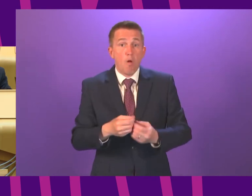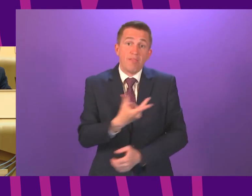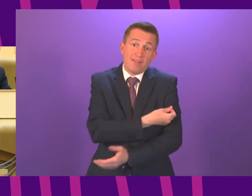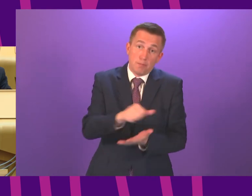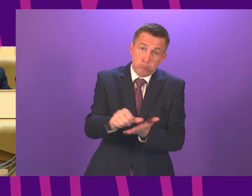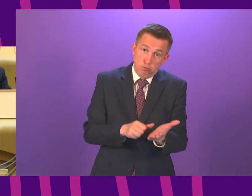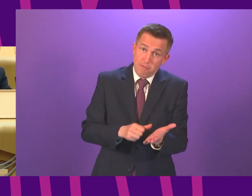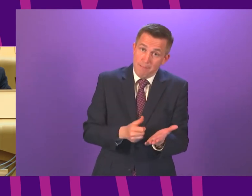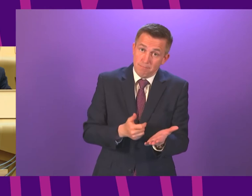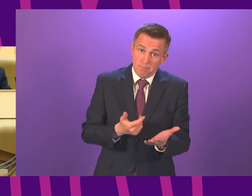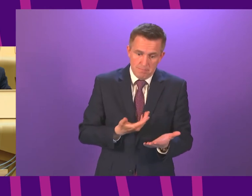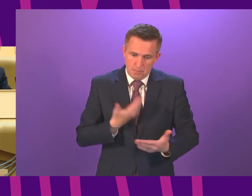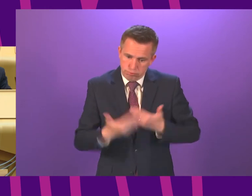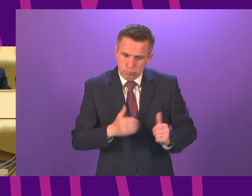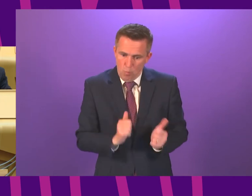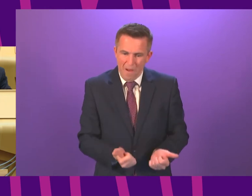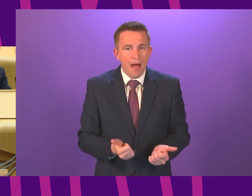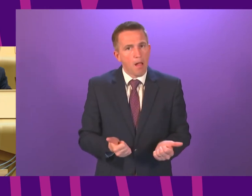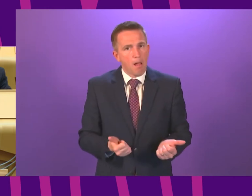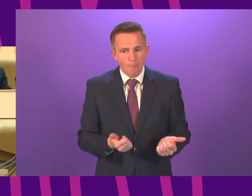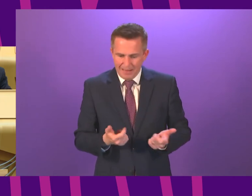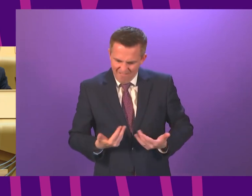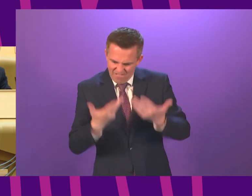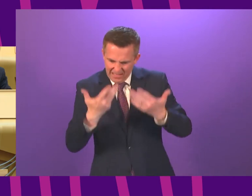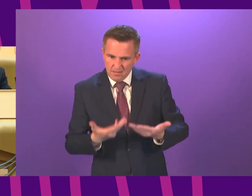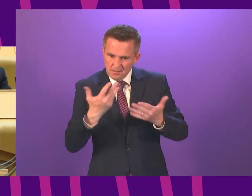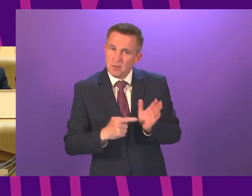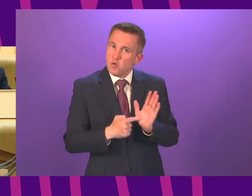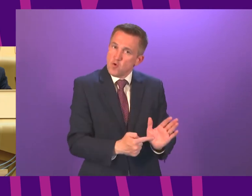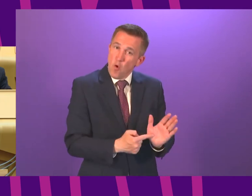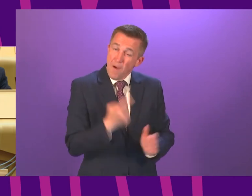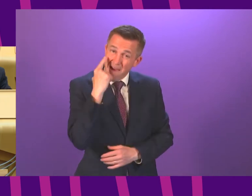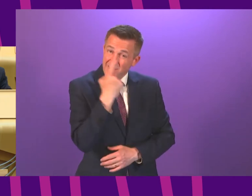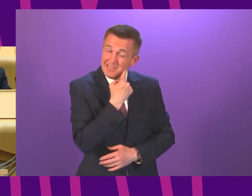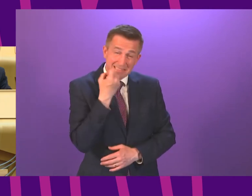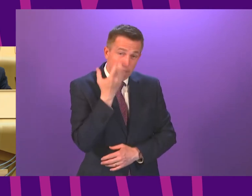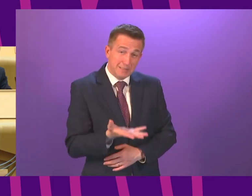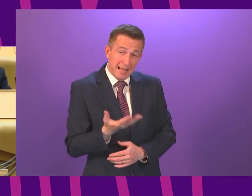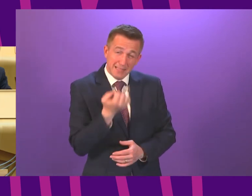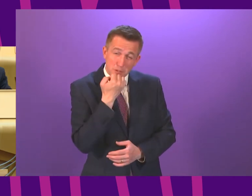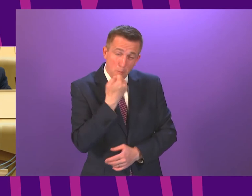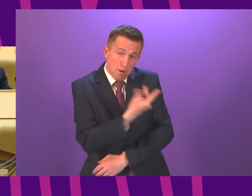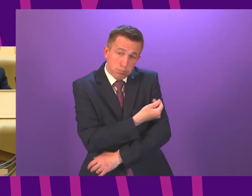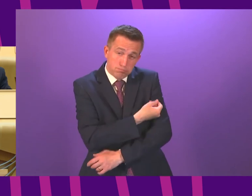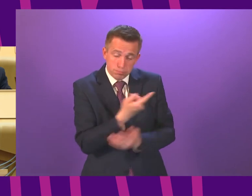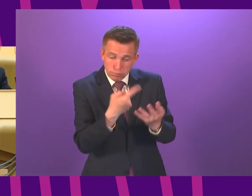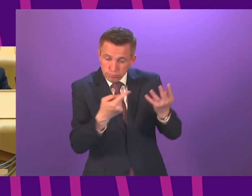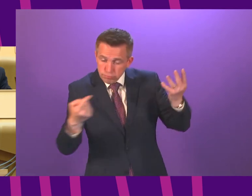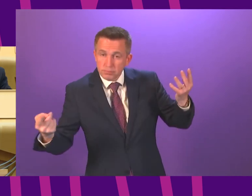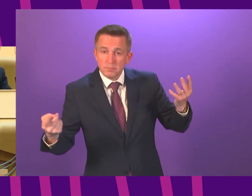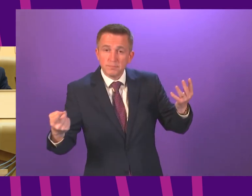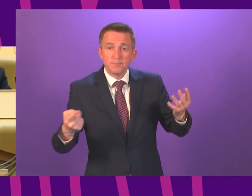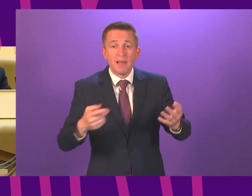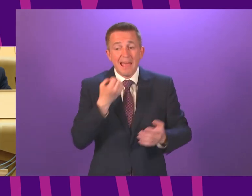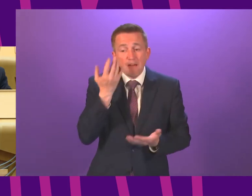that's not just me saying that that can be seen from the figures that we are reporting every day as we go through this programme we are trying